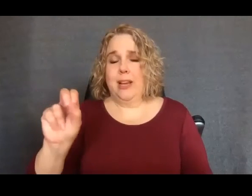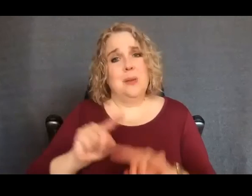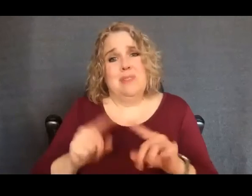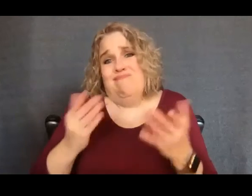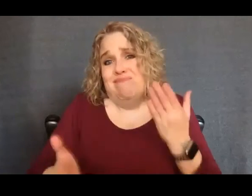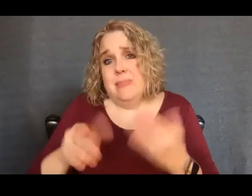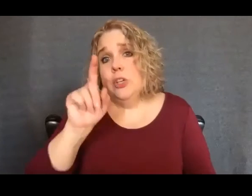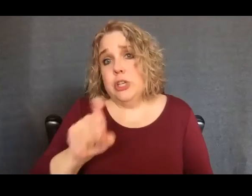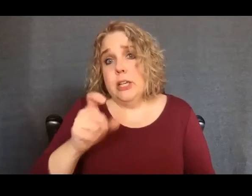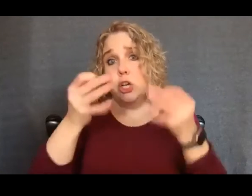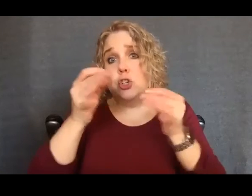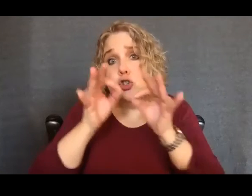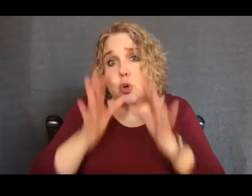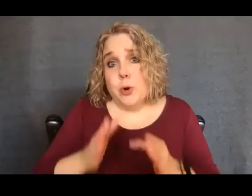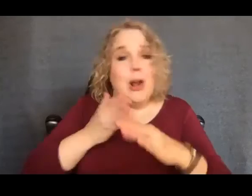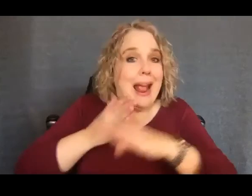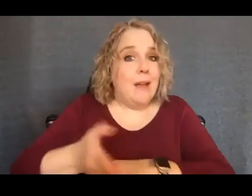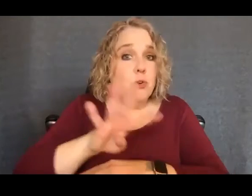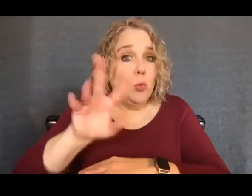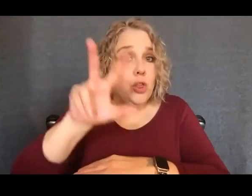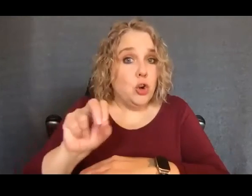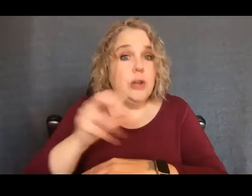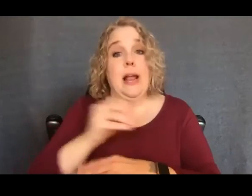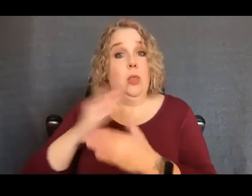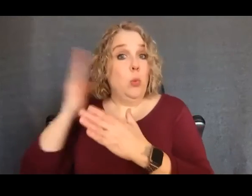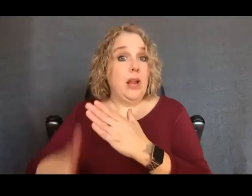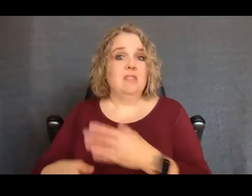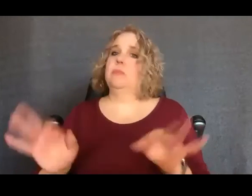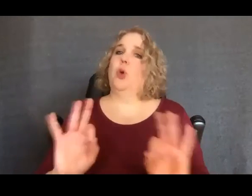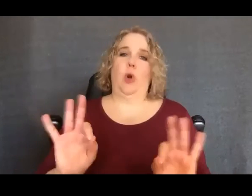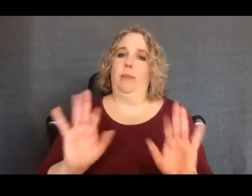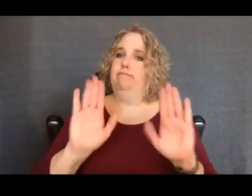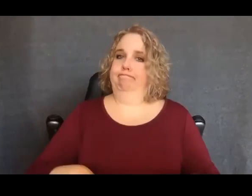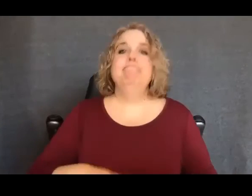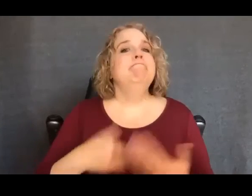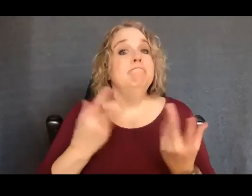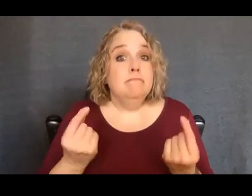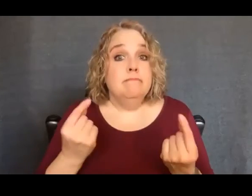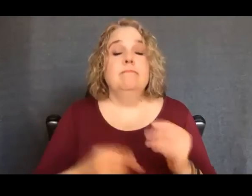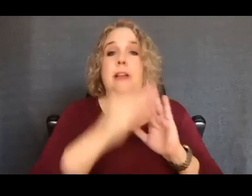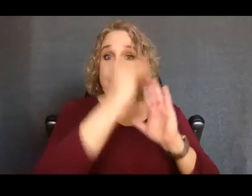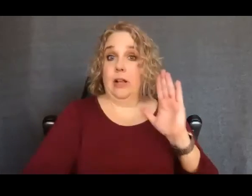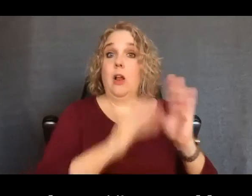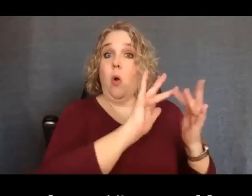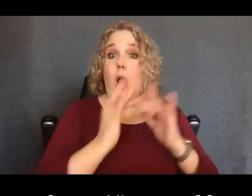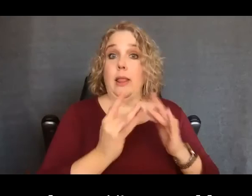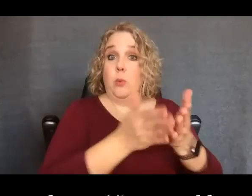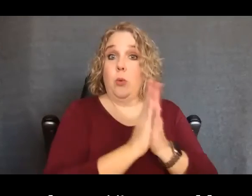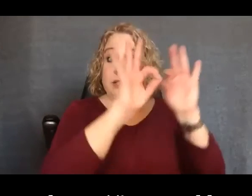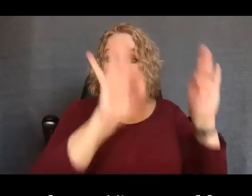after 4.30 or on the weekends. No problem. Just simply fill out the online request form I spoke of earlier, and